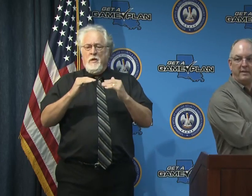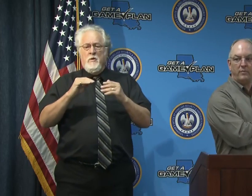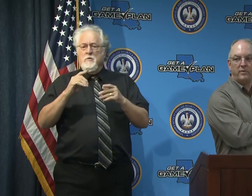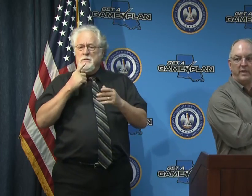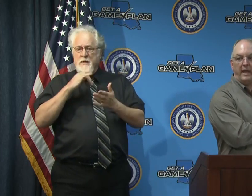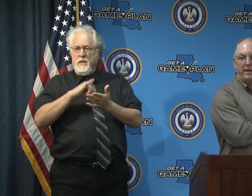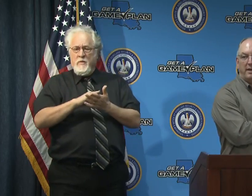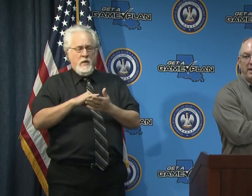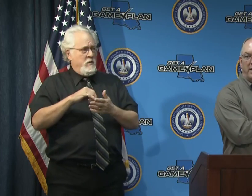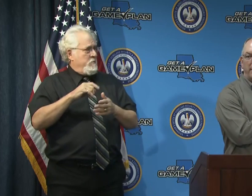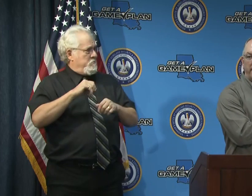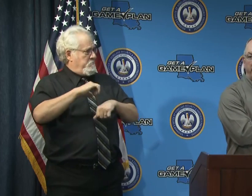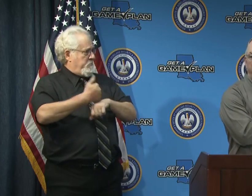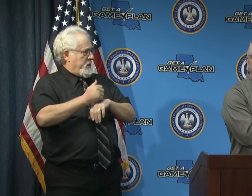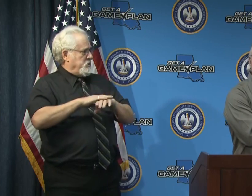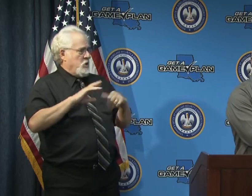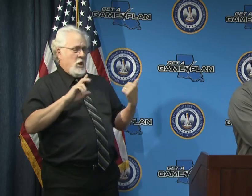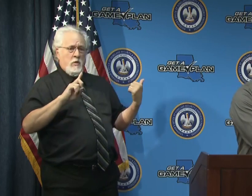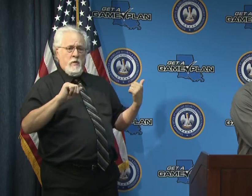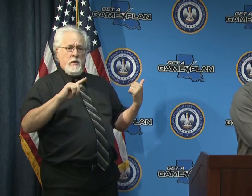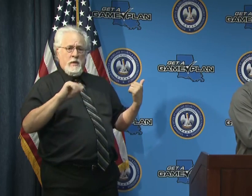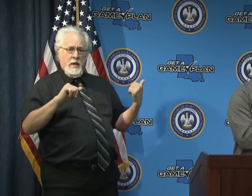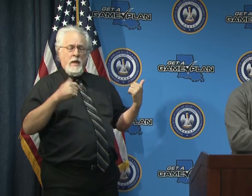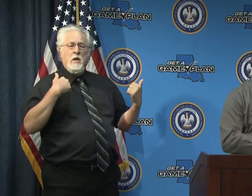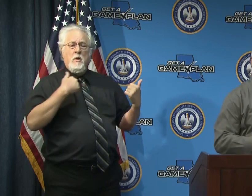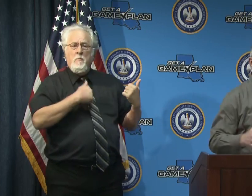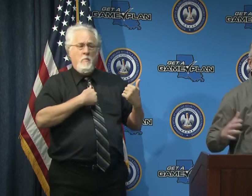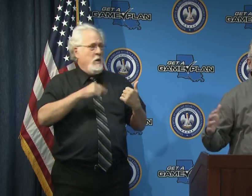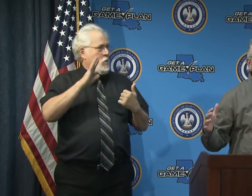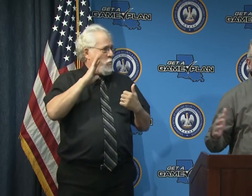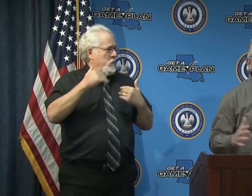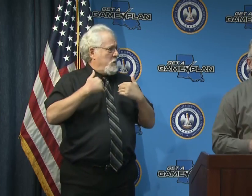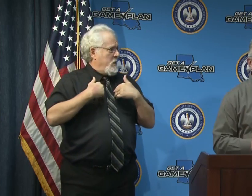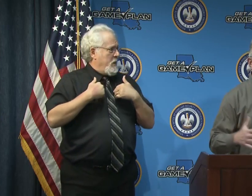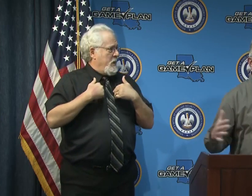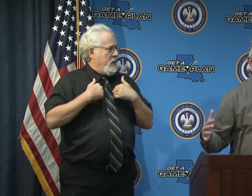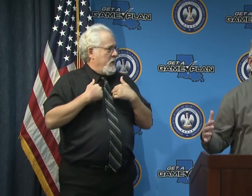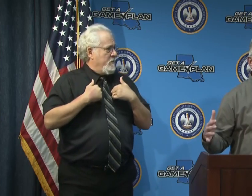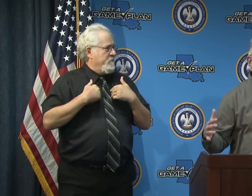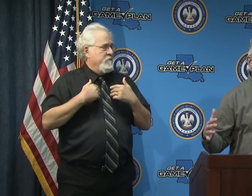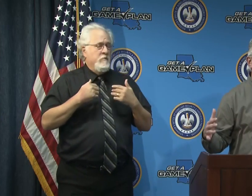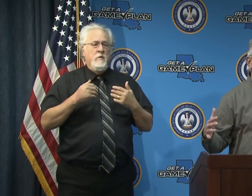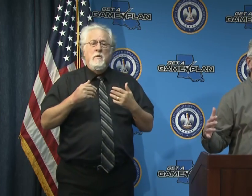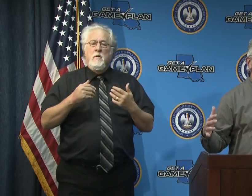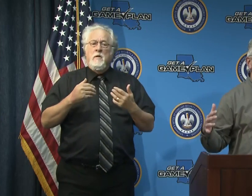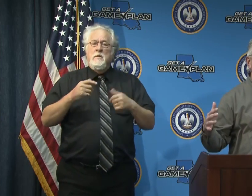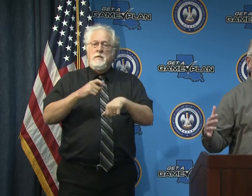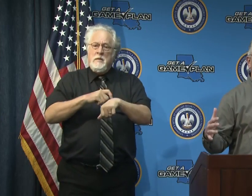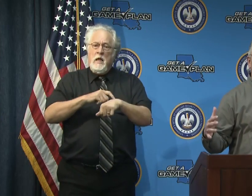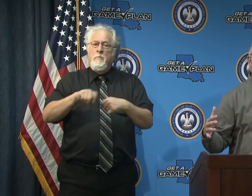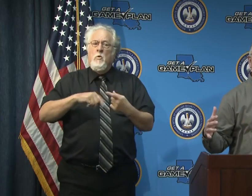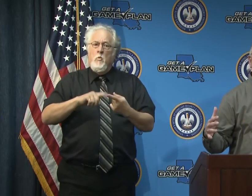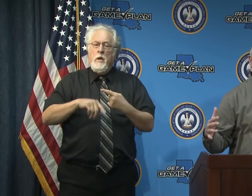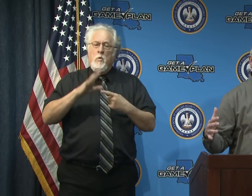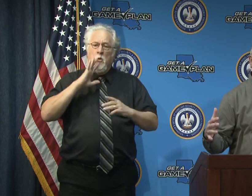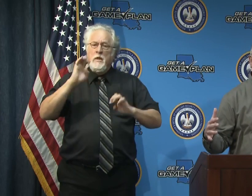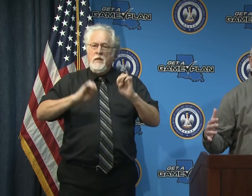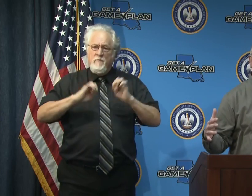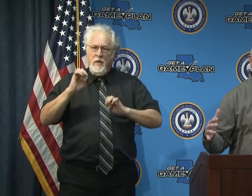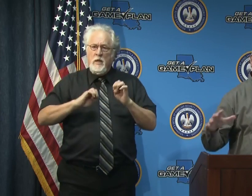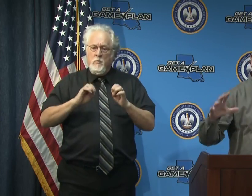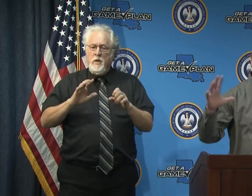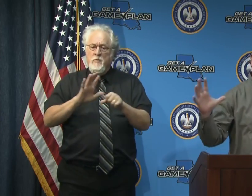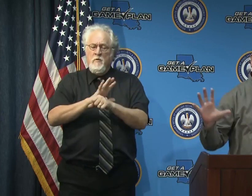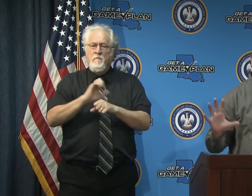the data that we're seeing um but again we we're going to have uh another period of time that we're going to be evaluating the